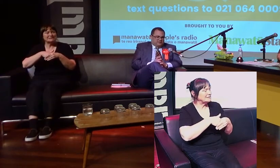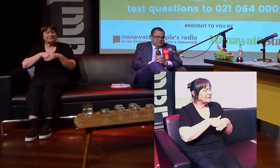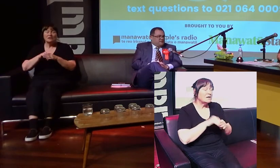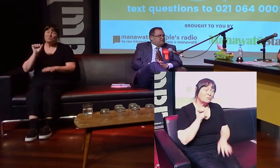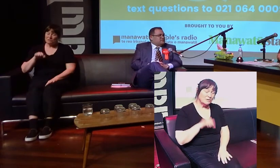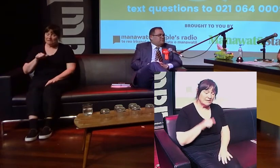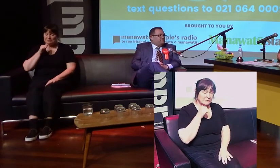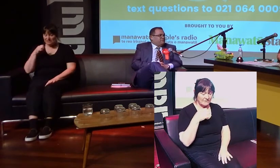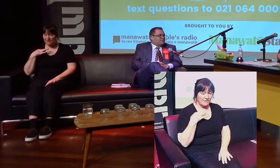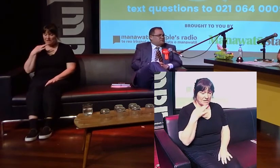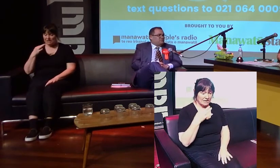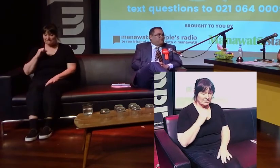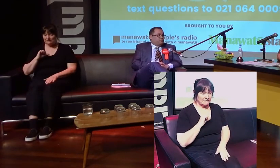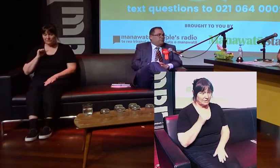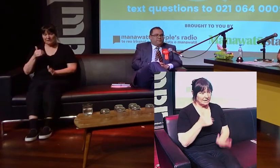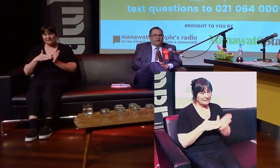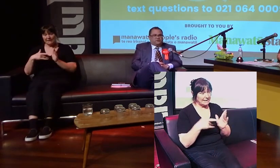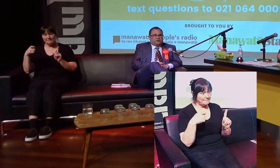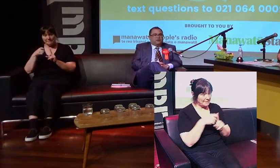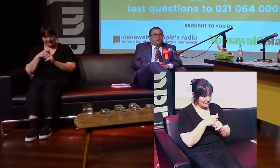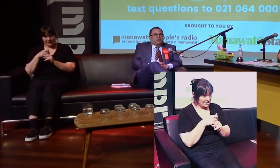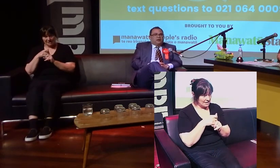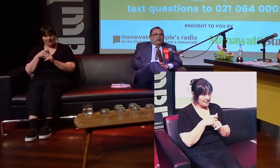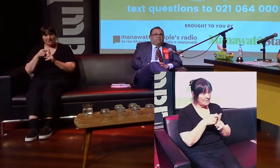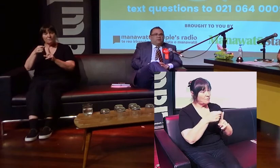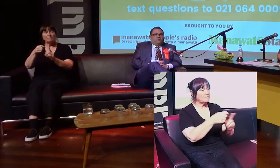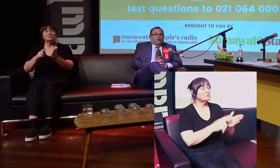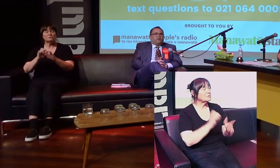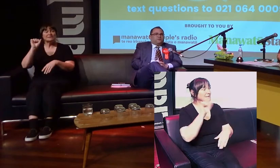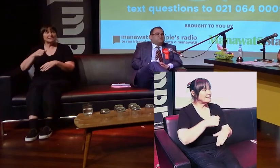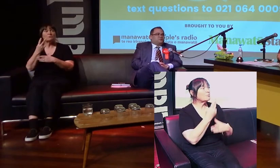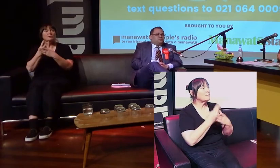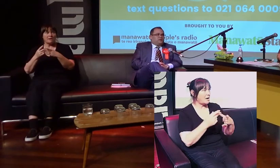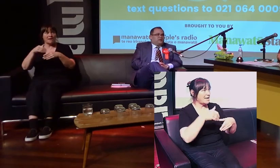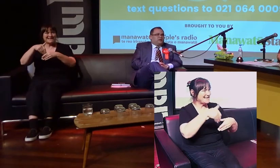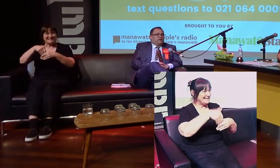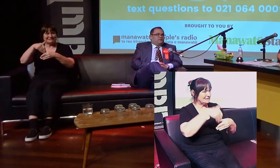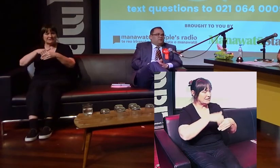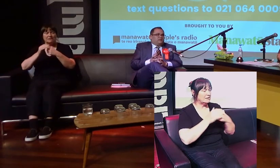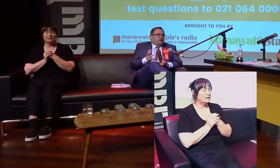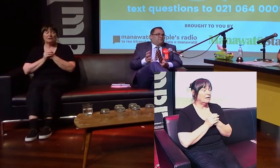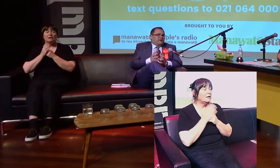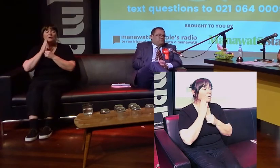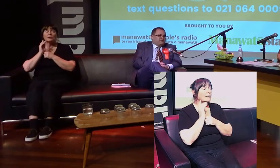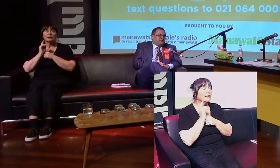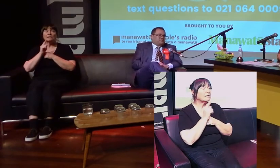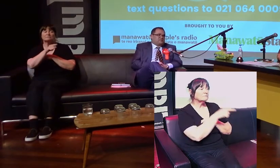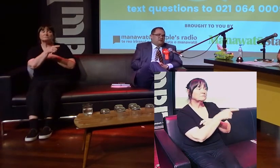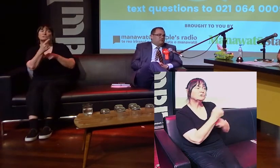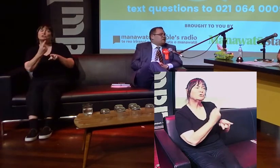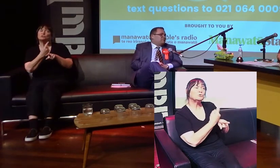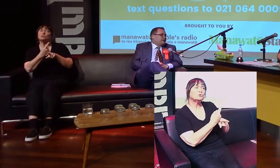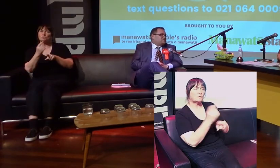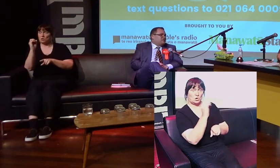was elected as the next MP for Palmerston North, that there will be a by-election. When I went to the ratepayers and residents